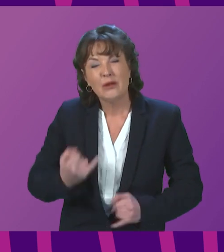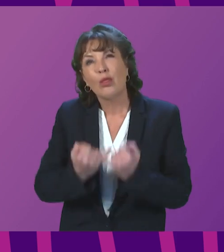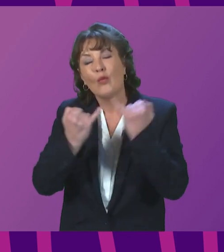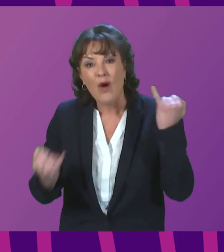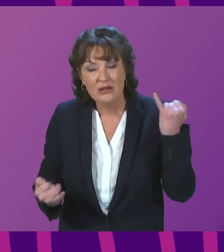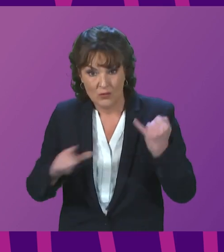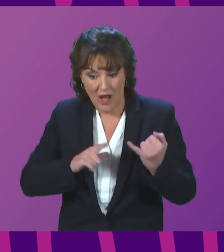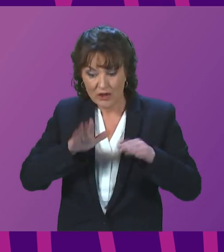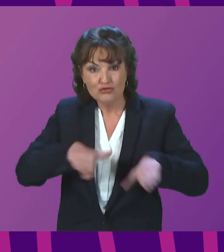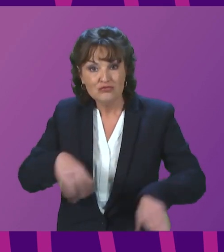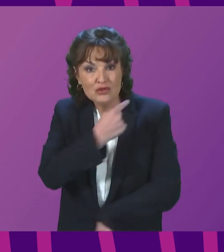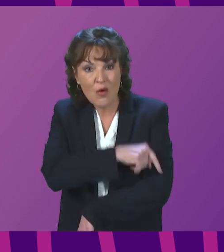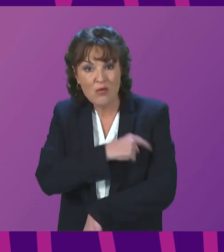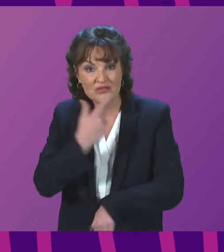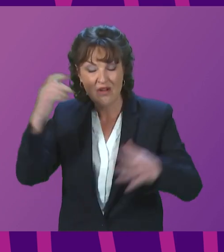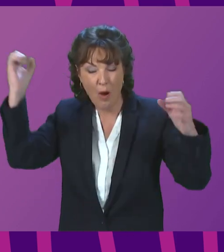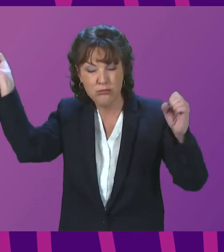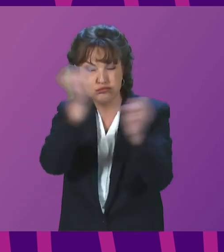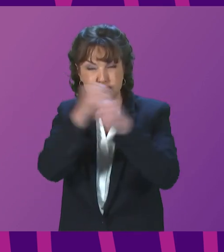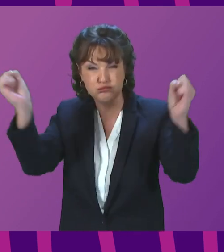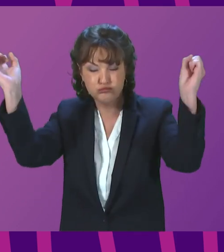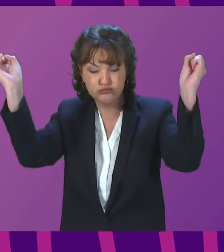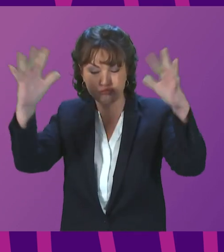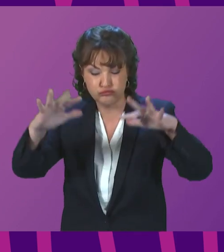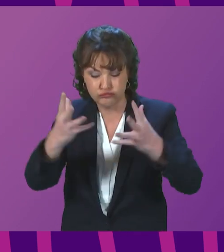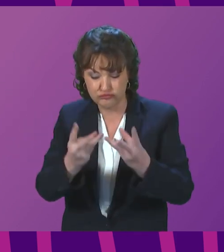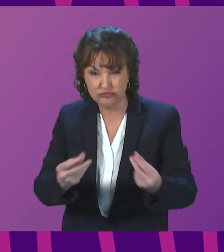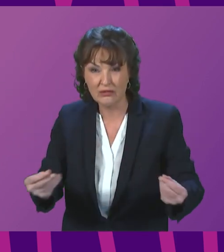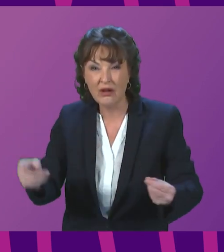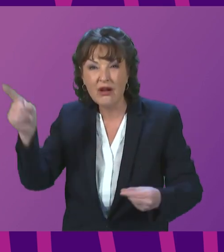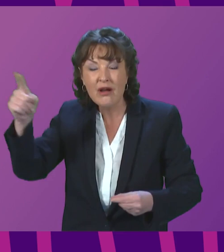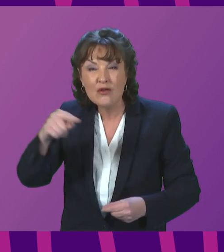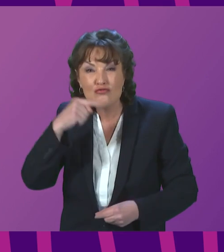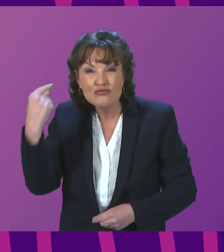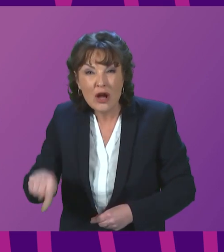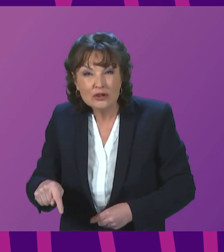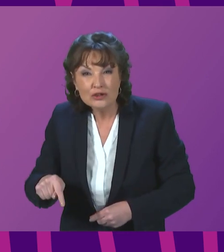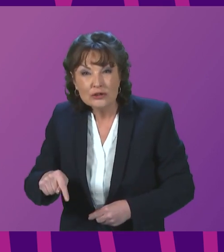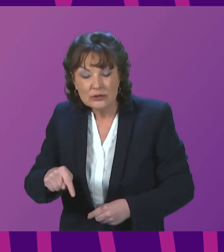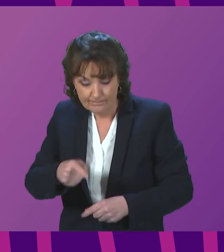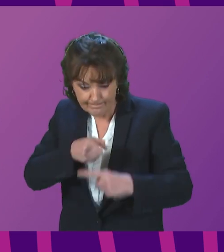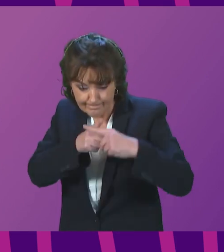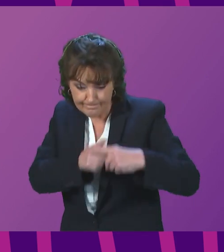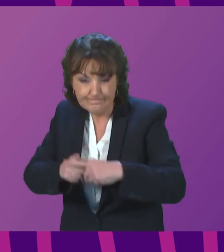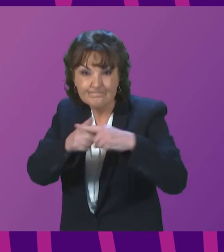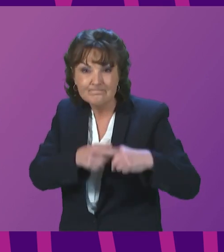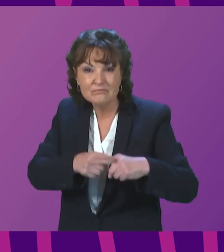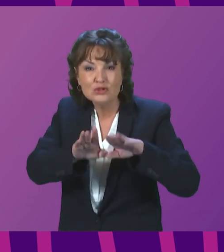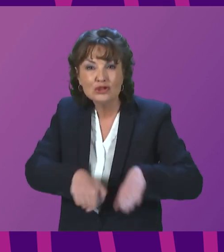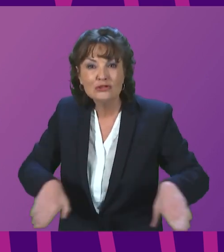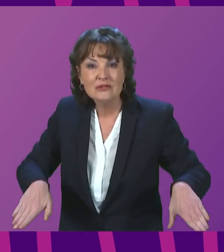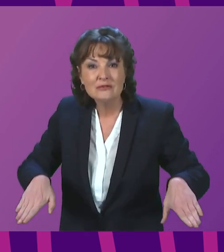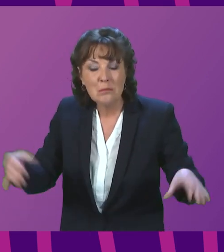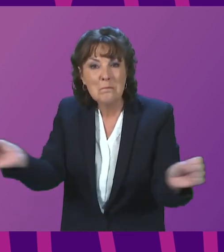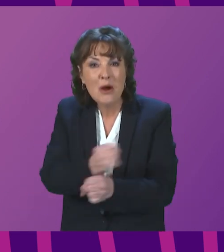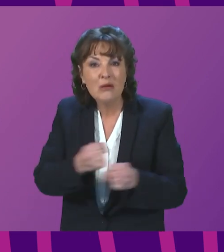reduced to rubble. Russians bombed a hospital, and they targeted children. Young, innocent lives have been lost in